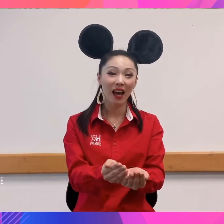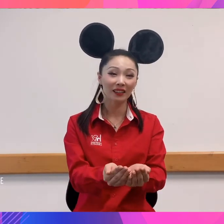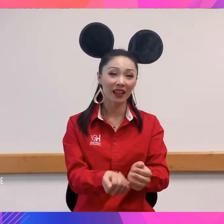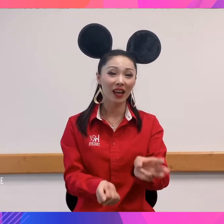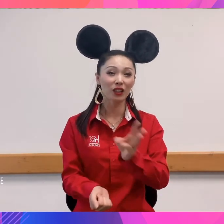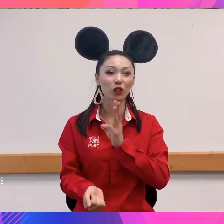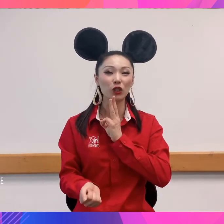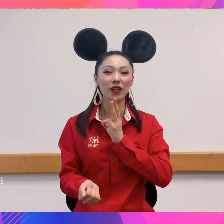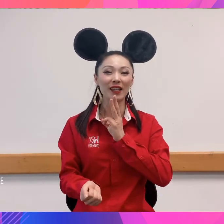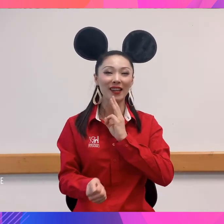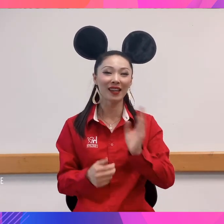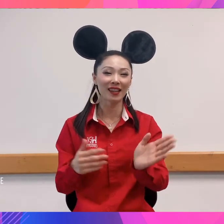the stream.